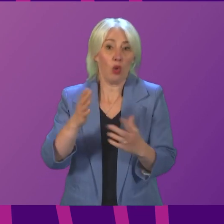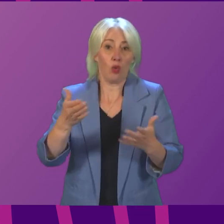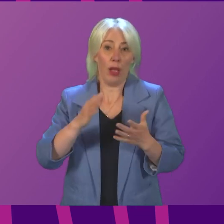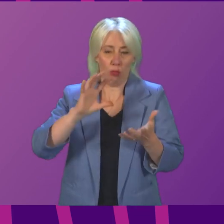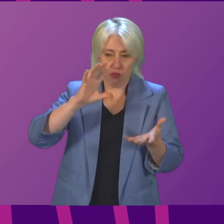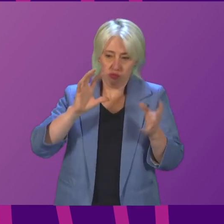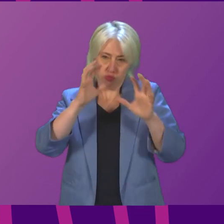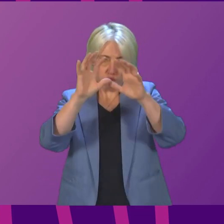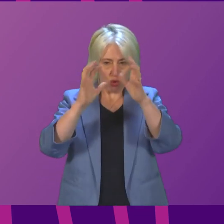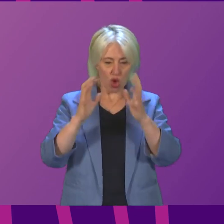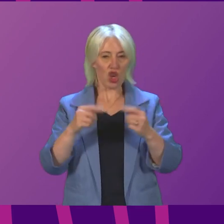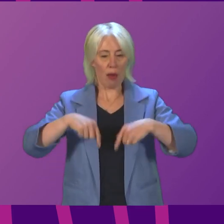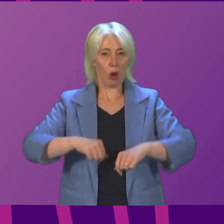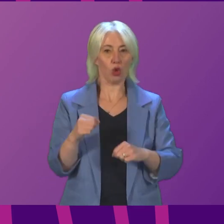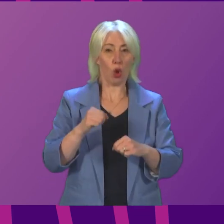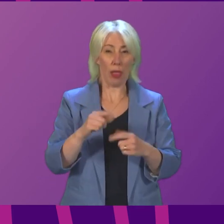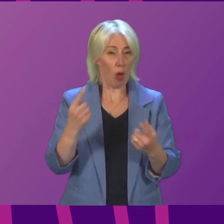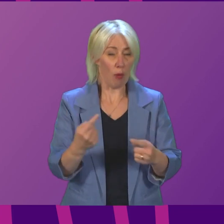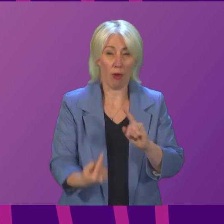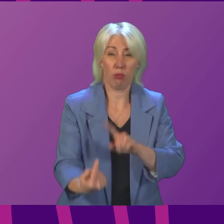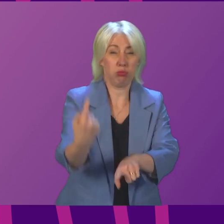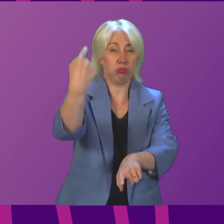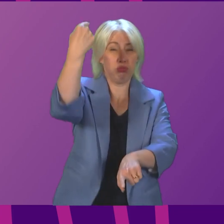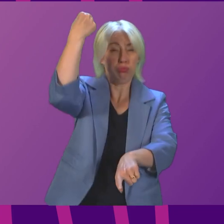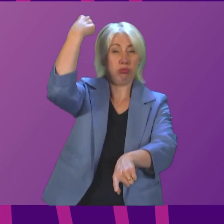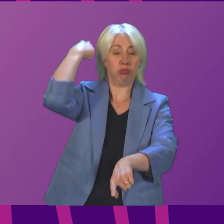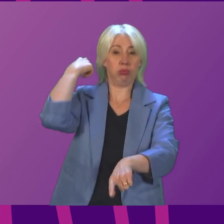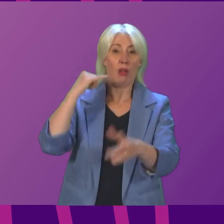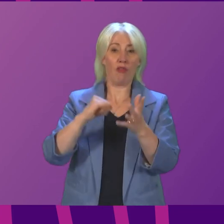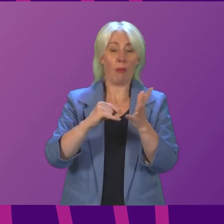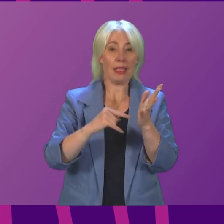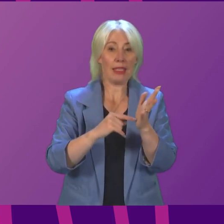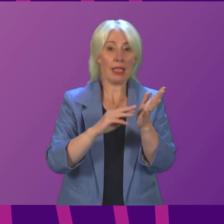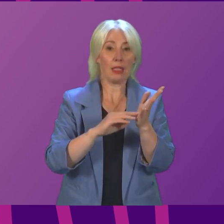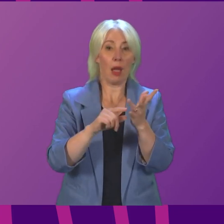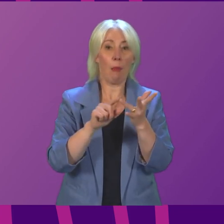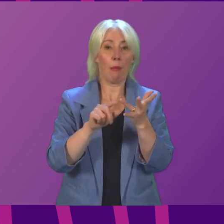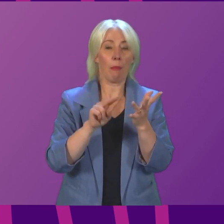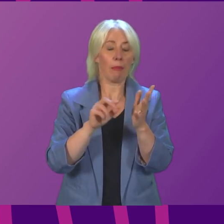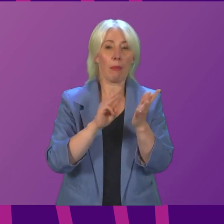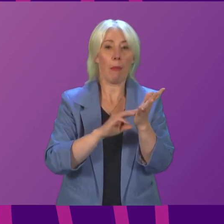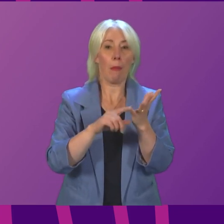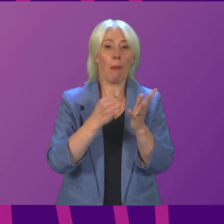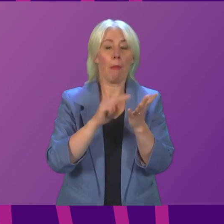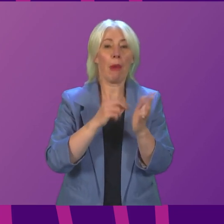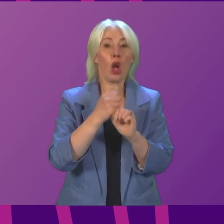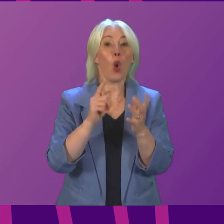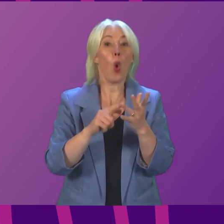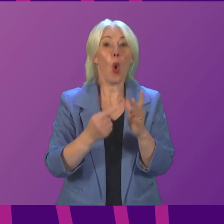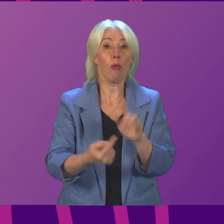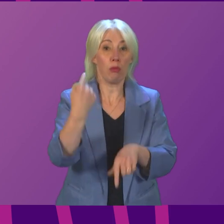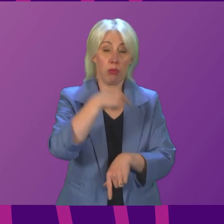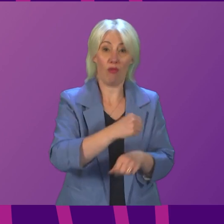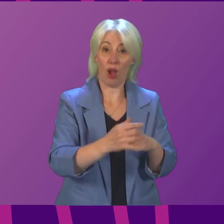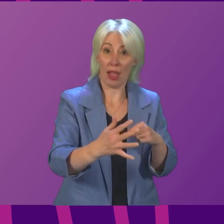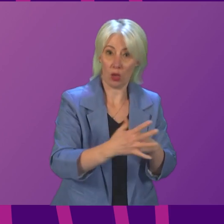all the way back to St Mungo's foundation of this city where nations have come together so wonderfully and